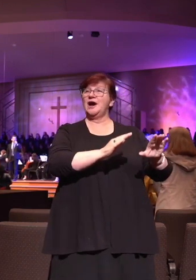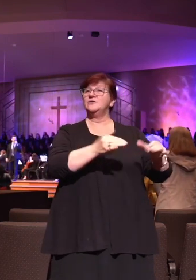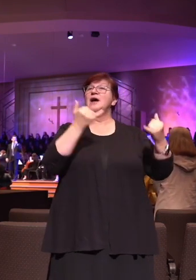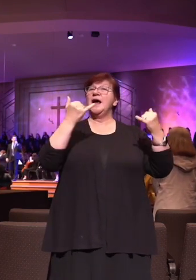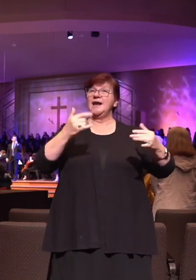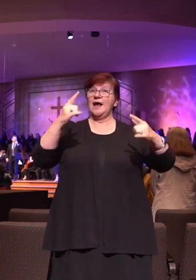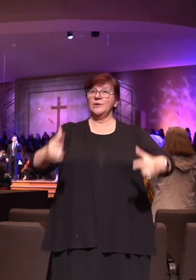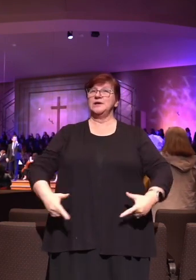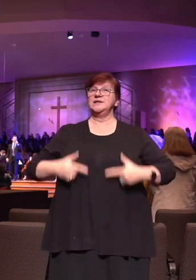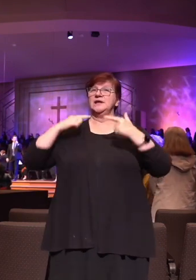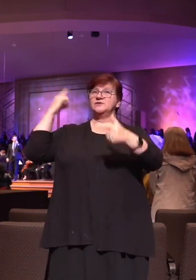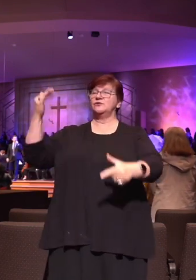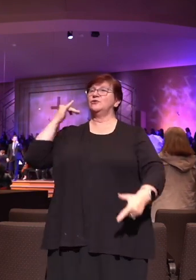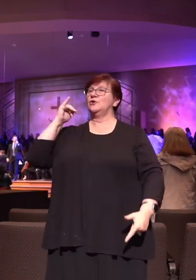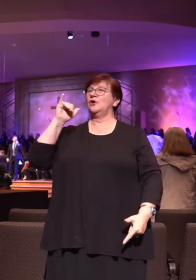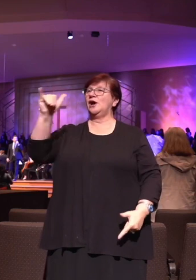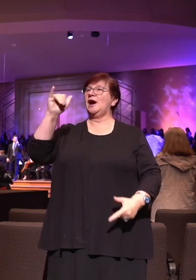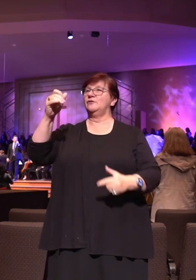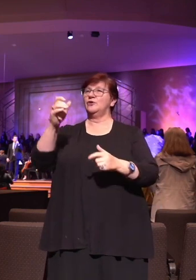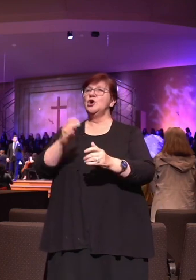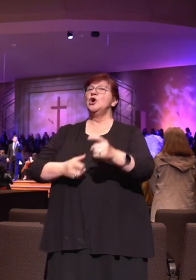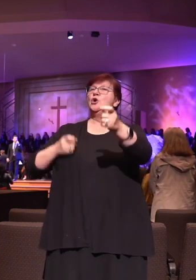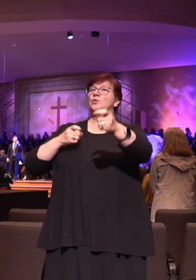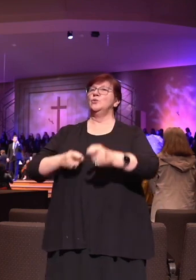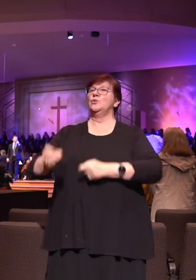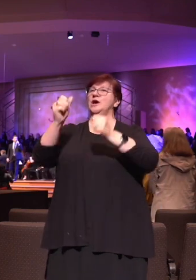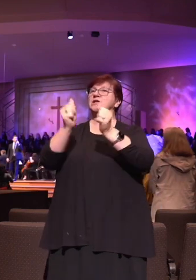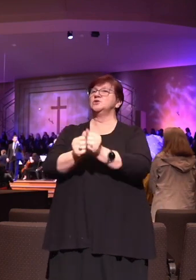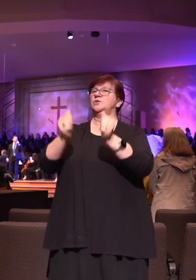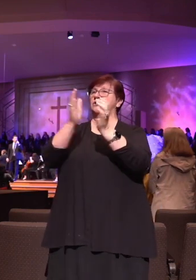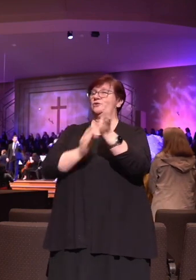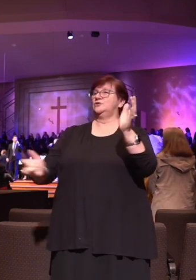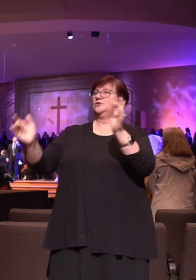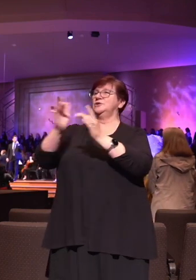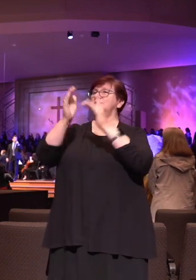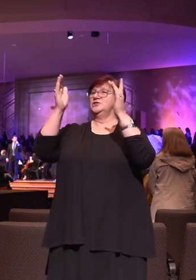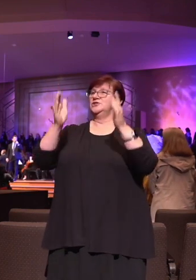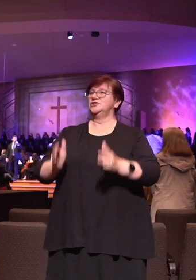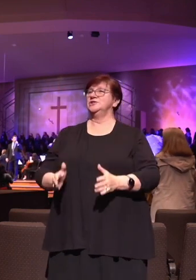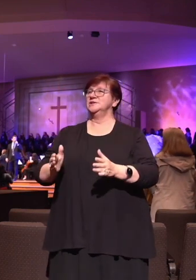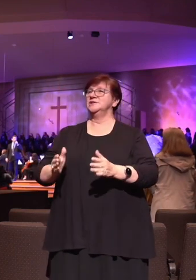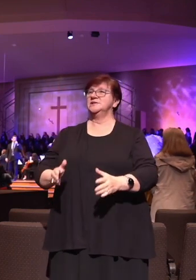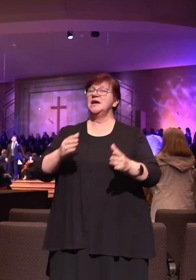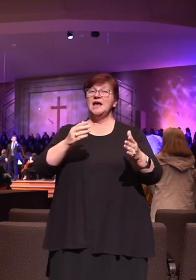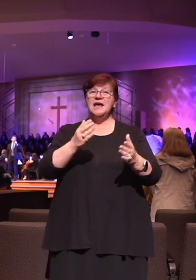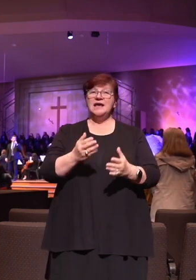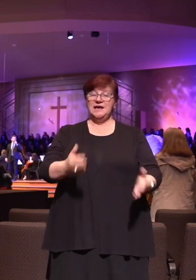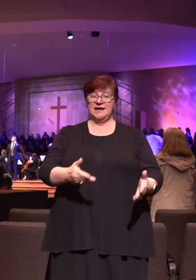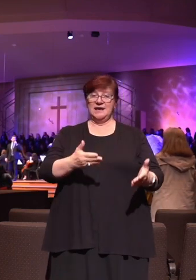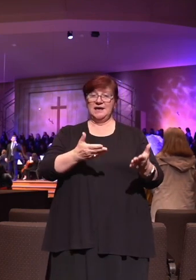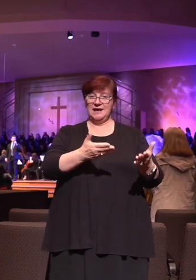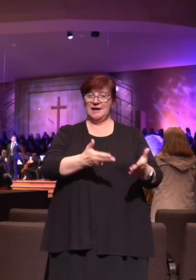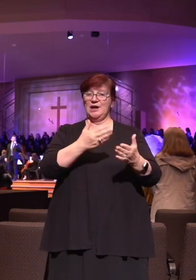lives forever with his saints to reign. He arose, he arose,